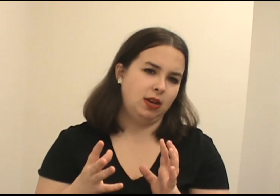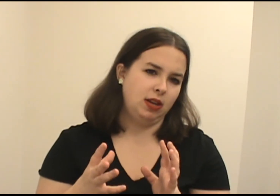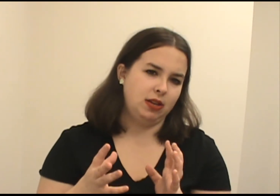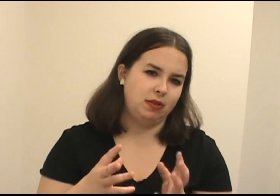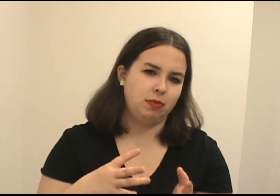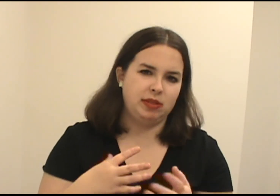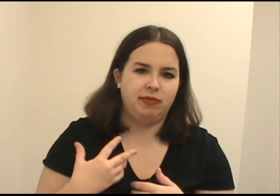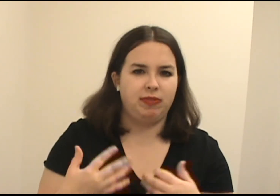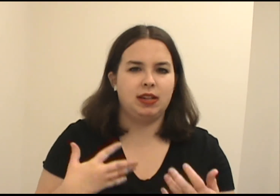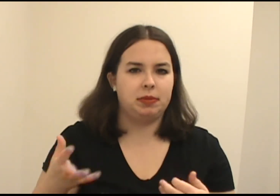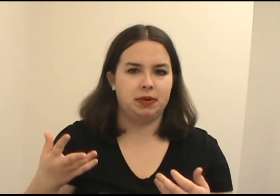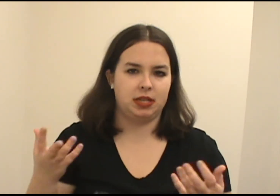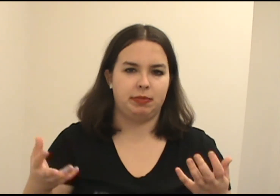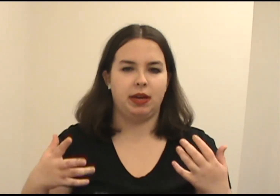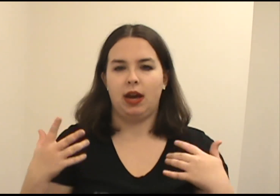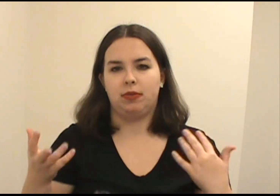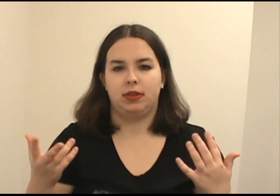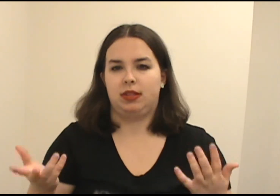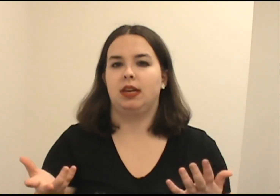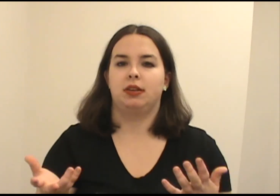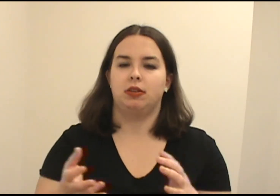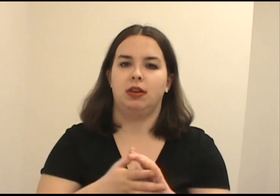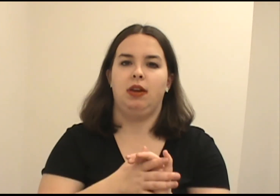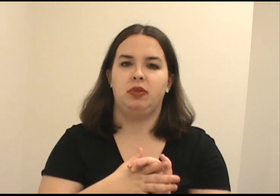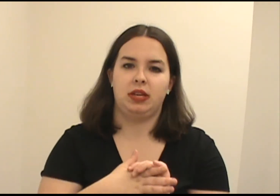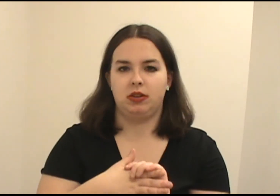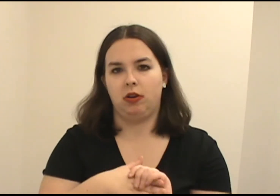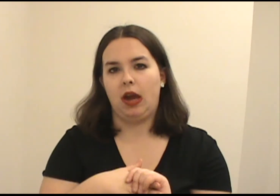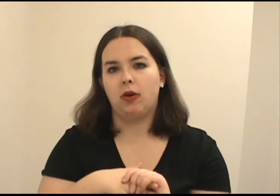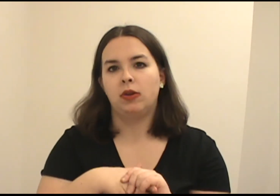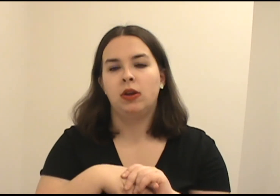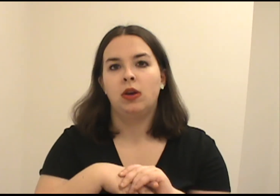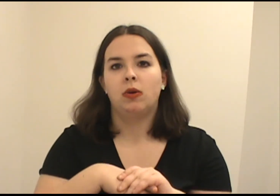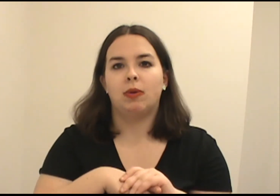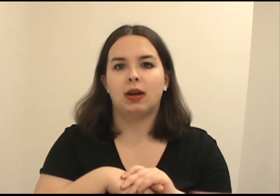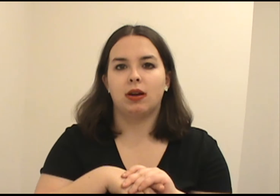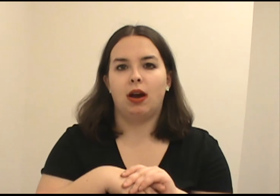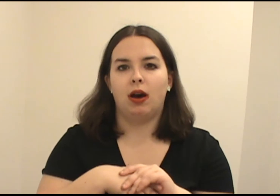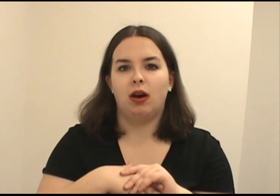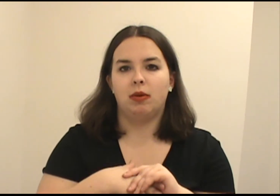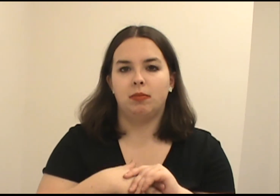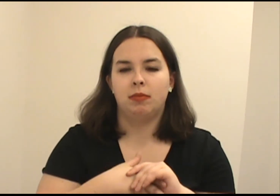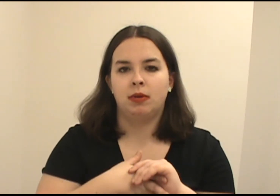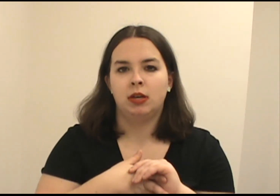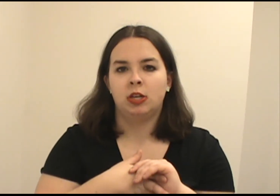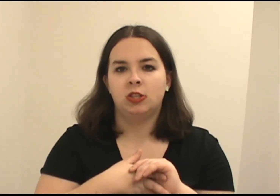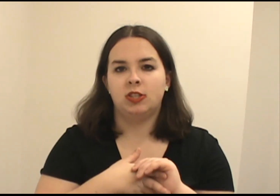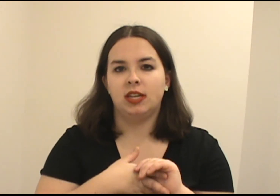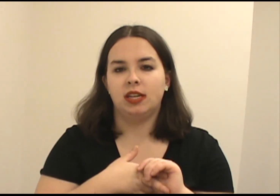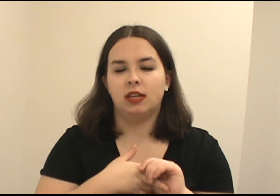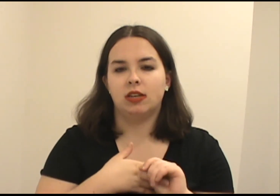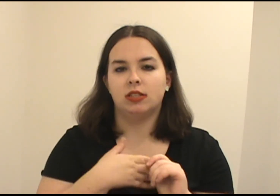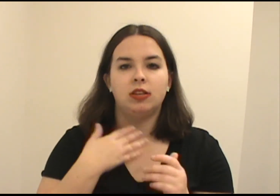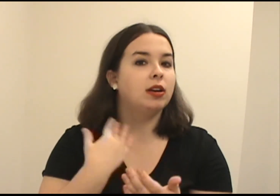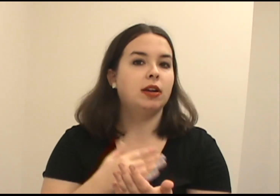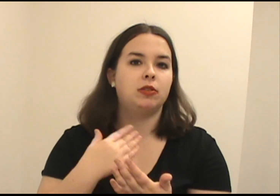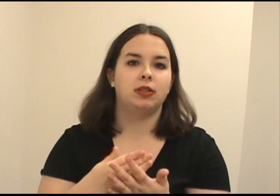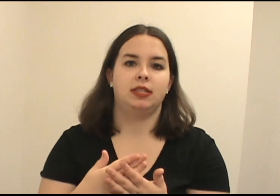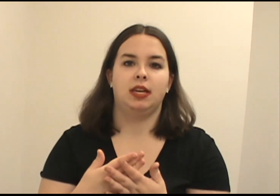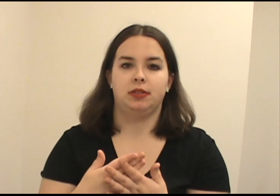it was fairly predictable how the thing, everything turned out, where she started out doing this test